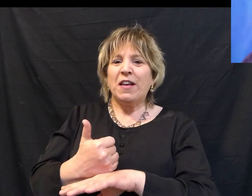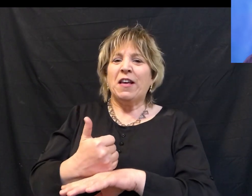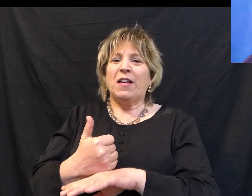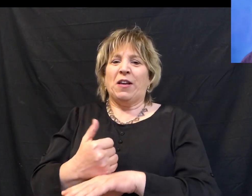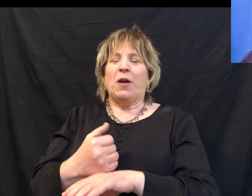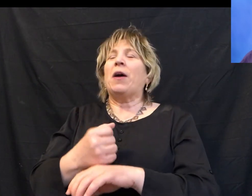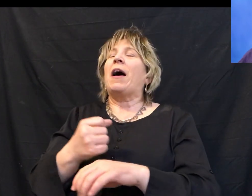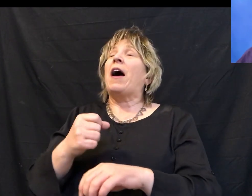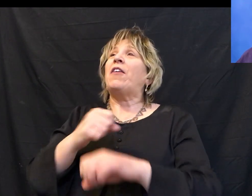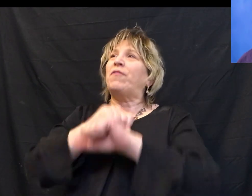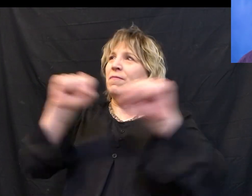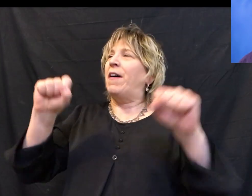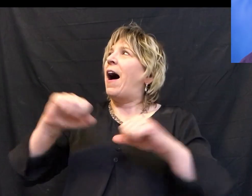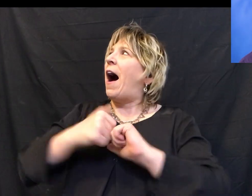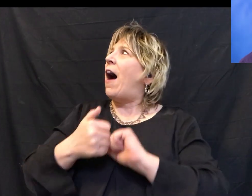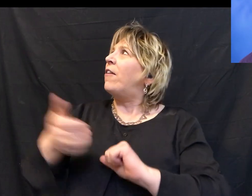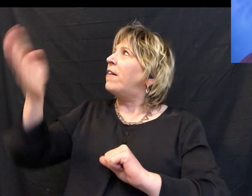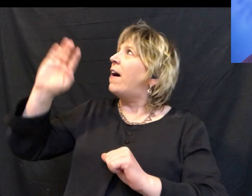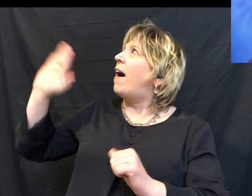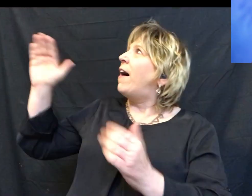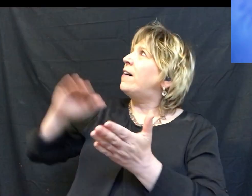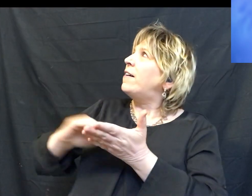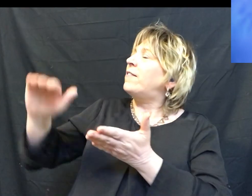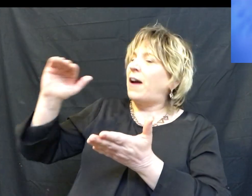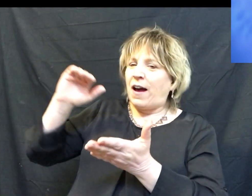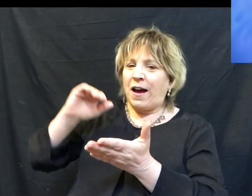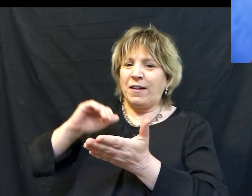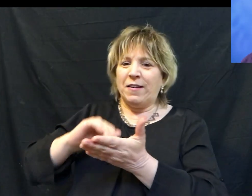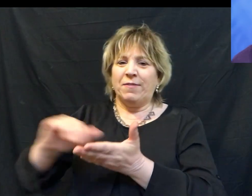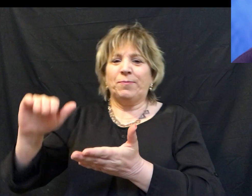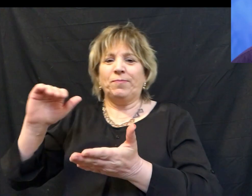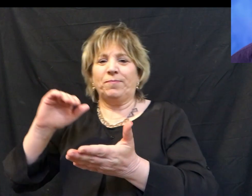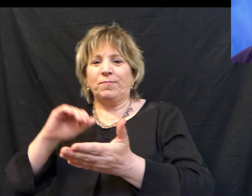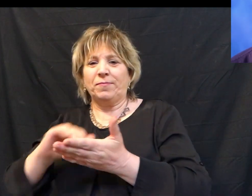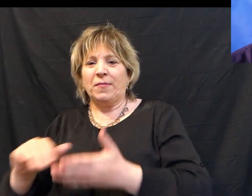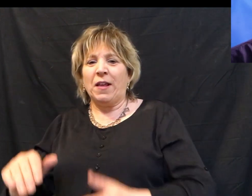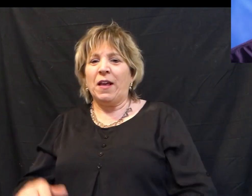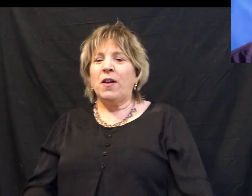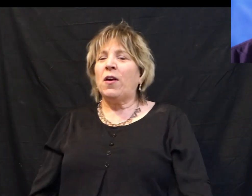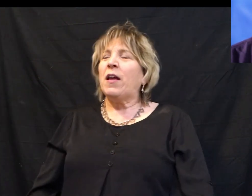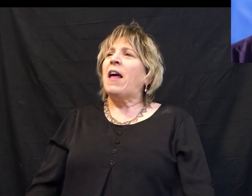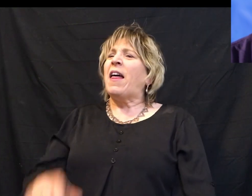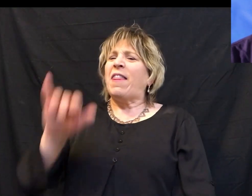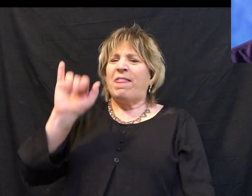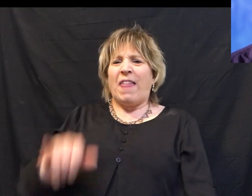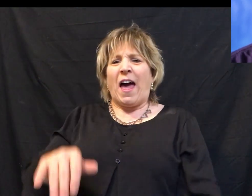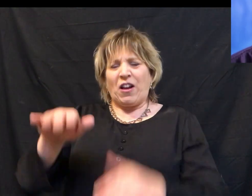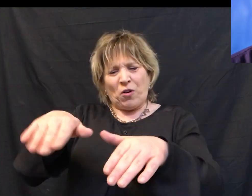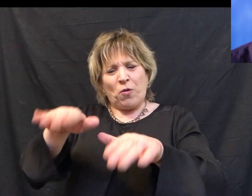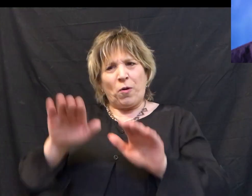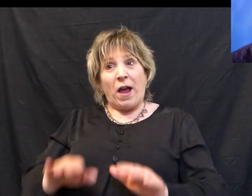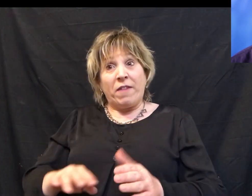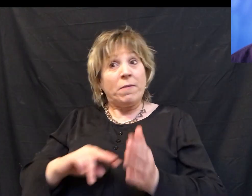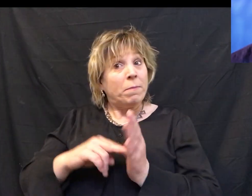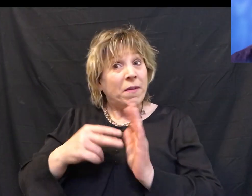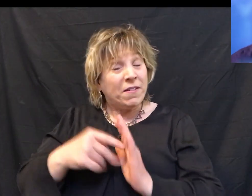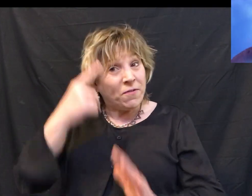mercy of God And was the grave meant for me Where my